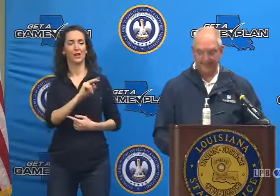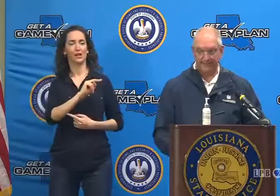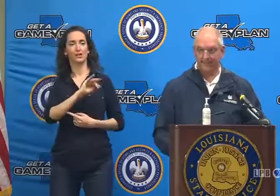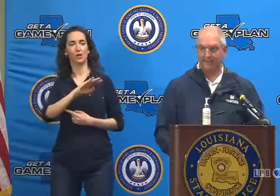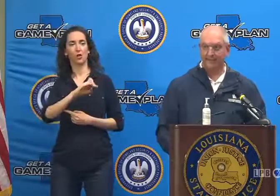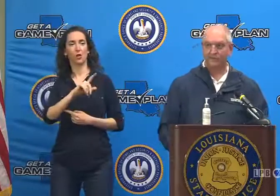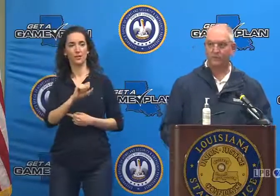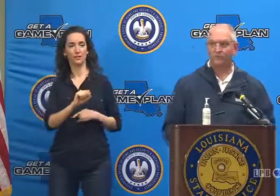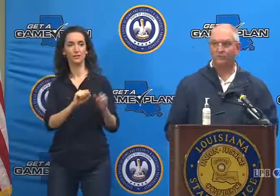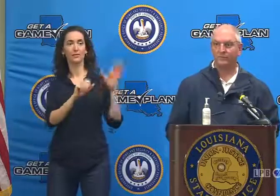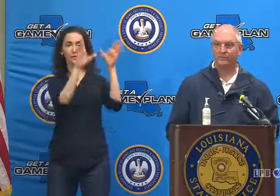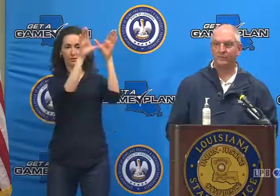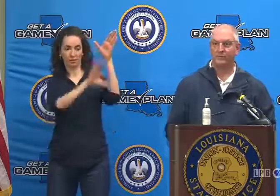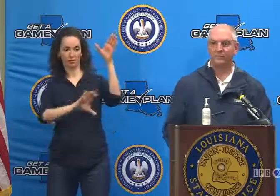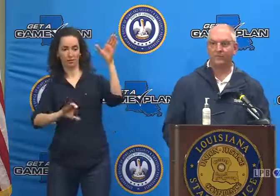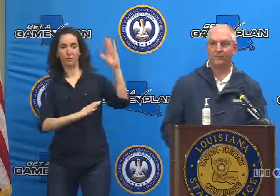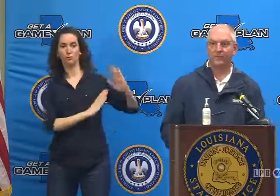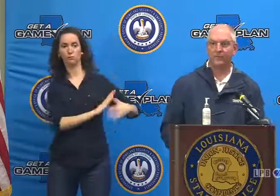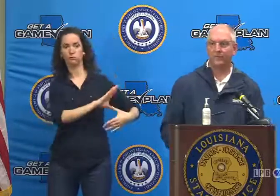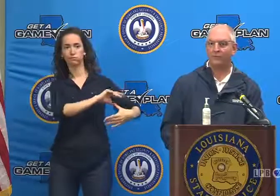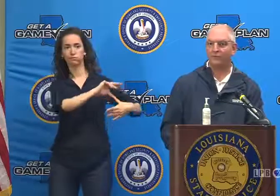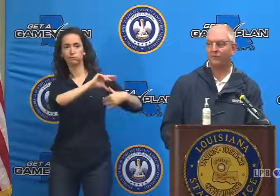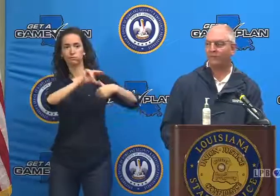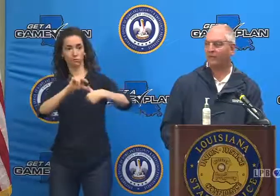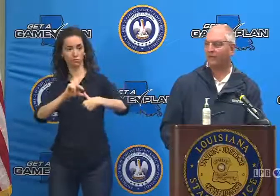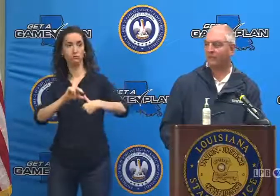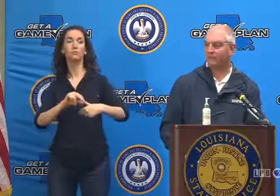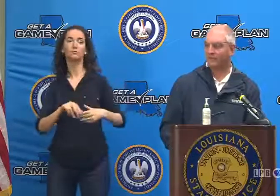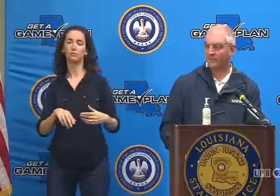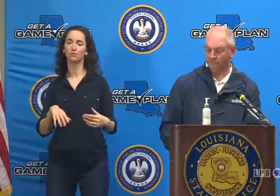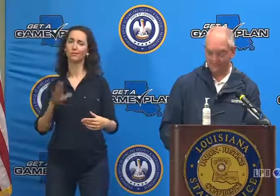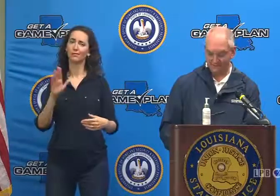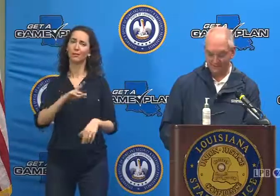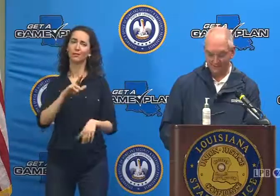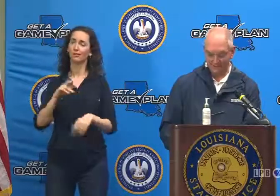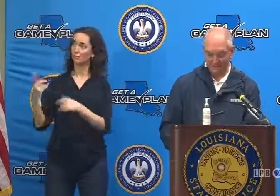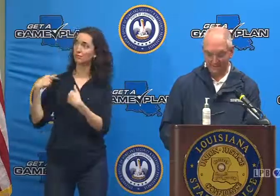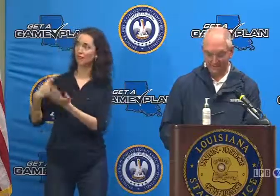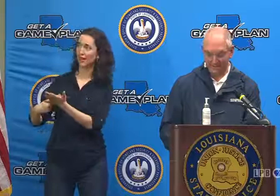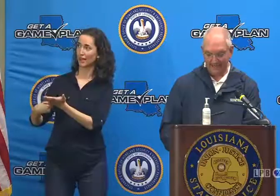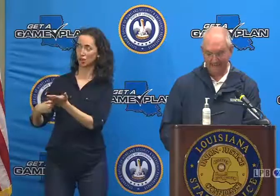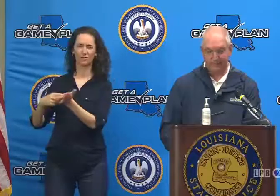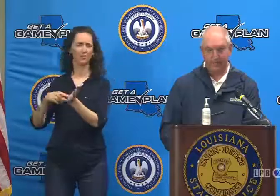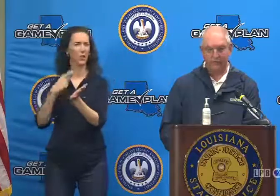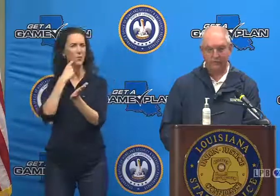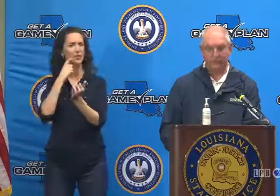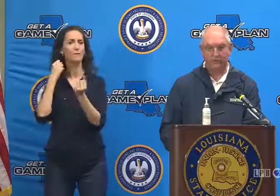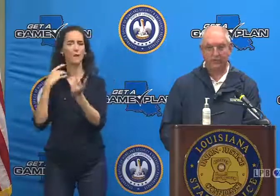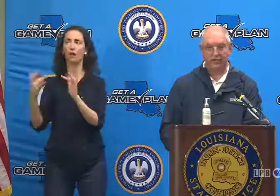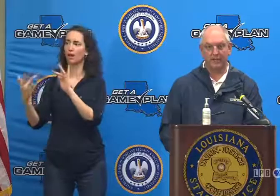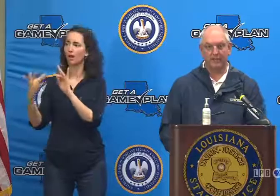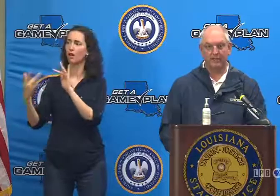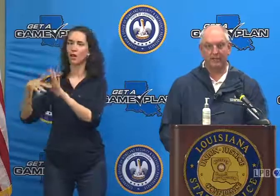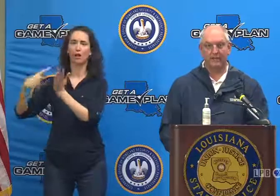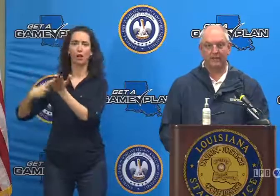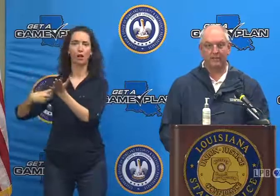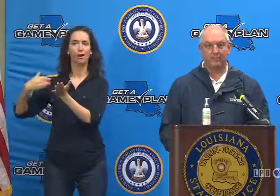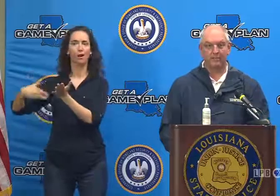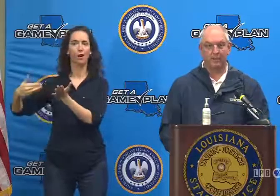And, of course, we've had probably way too many conversations lately, but I do appreciate